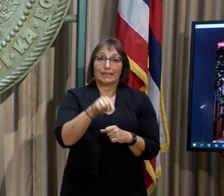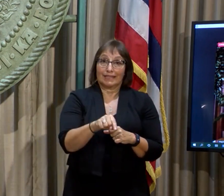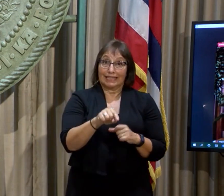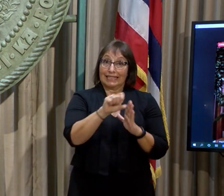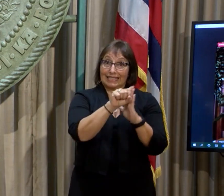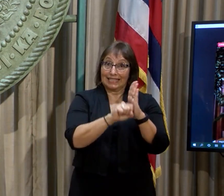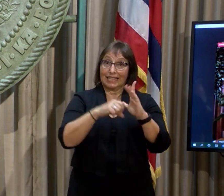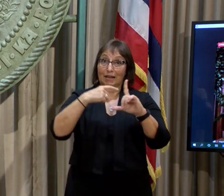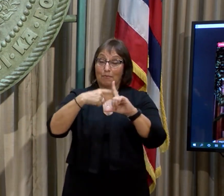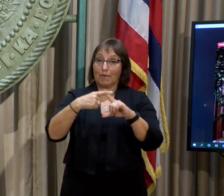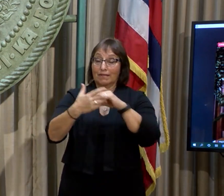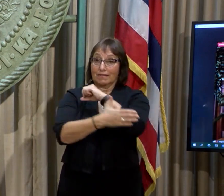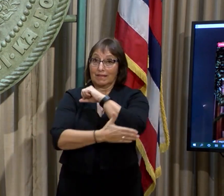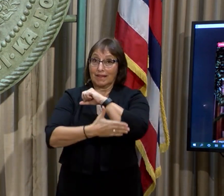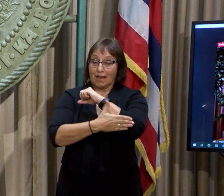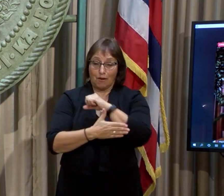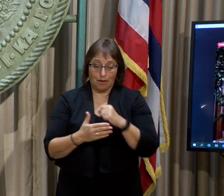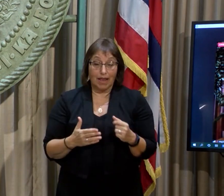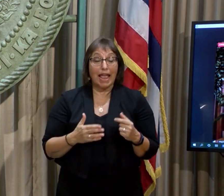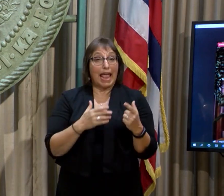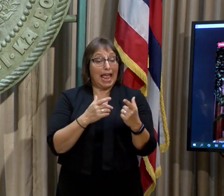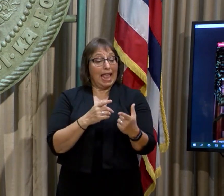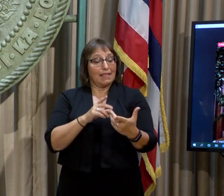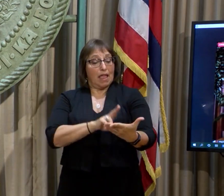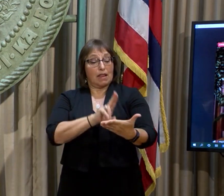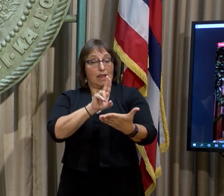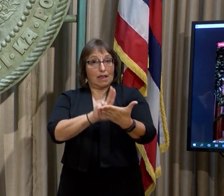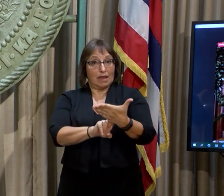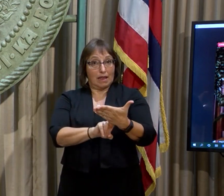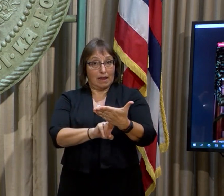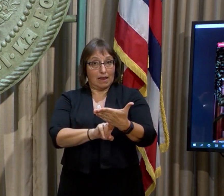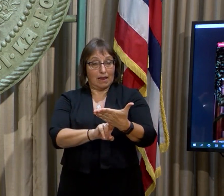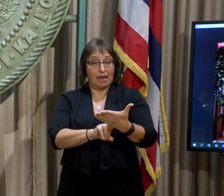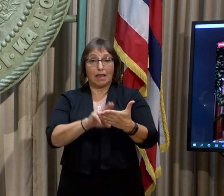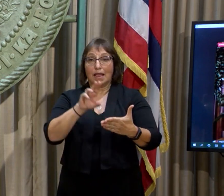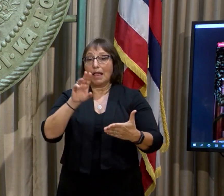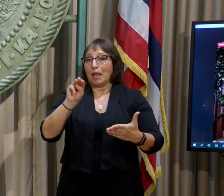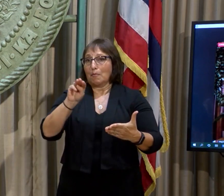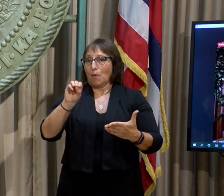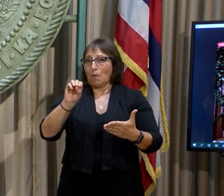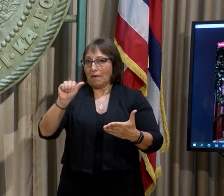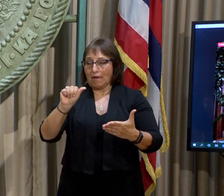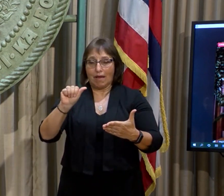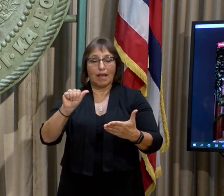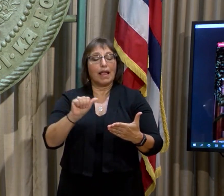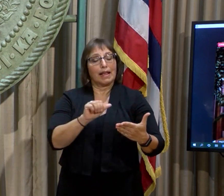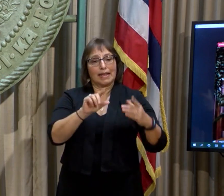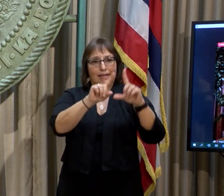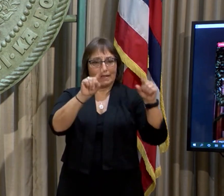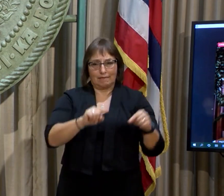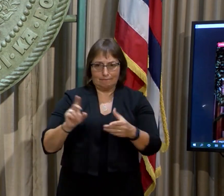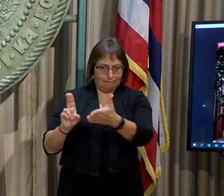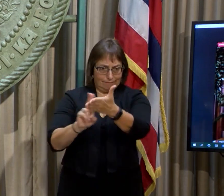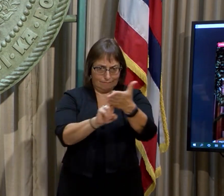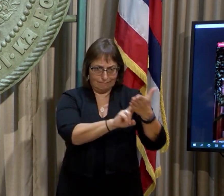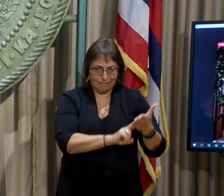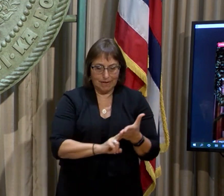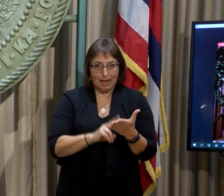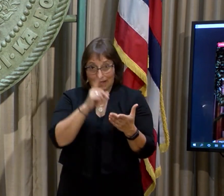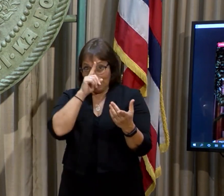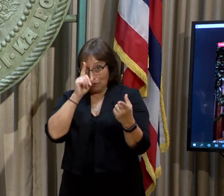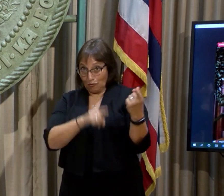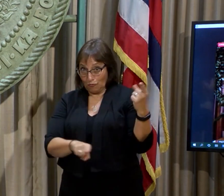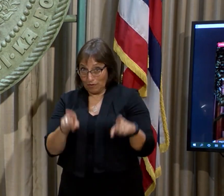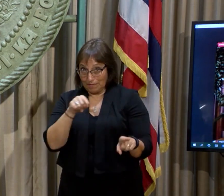memorandum of agreement that will facilitate compliance with the national settlement agreements. Under